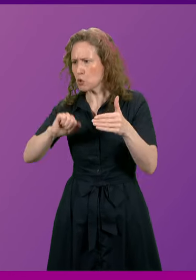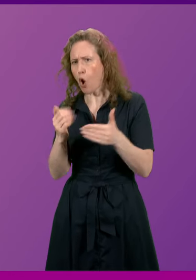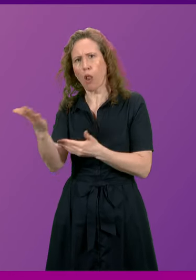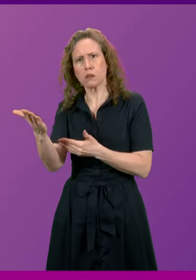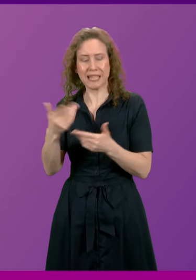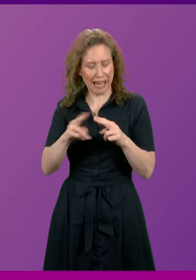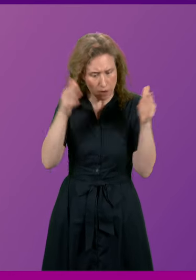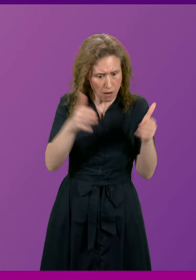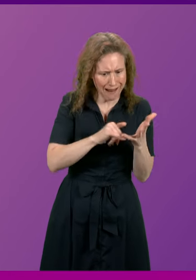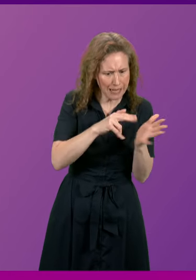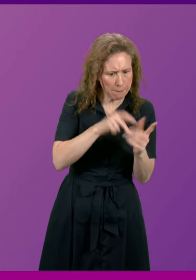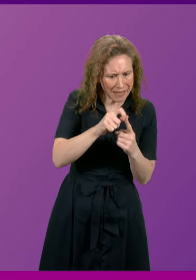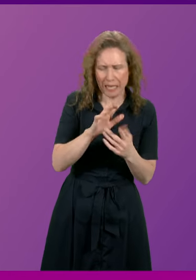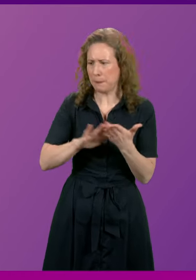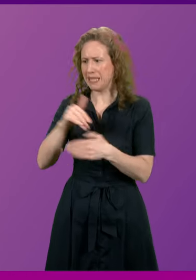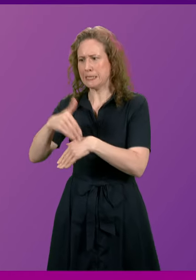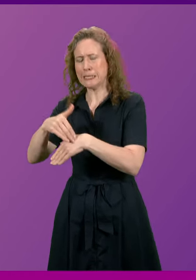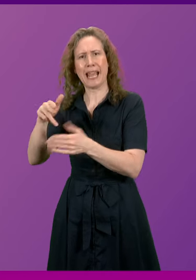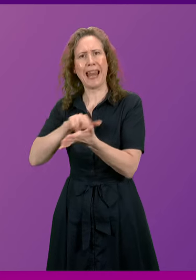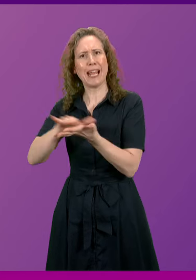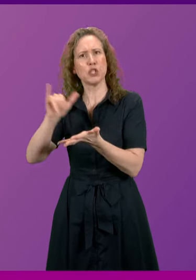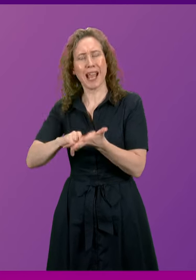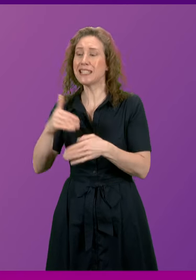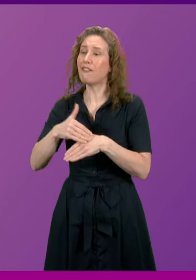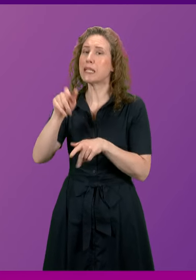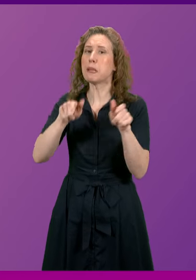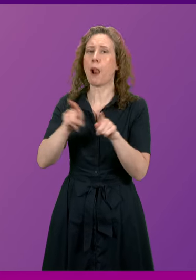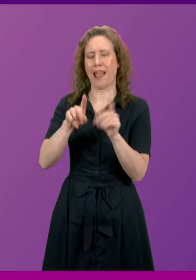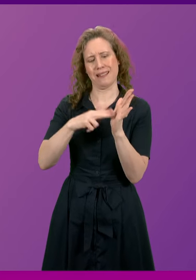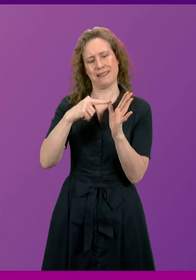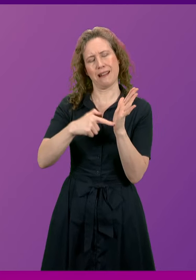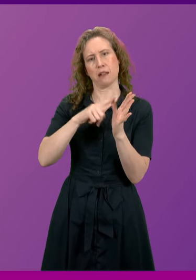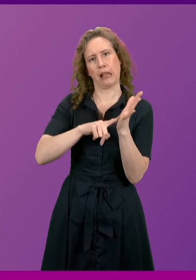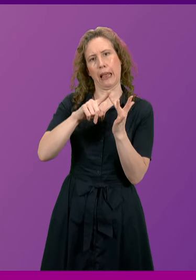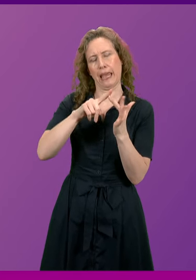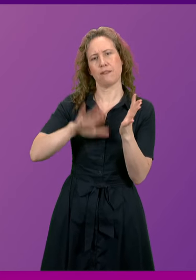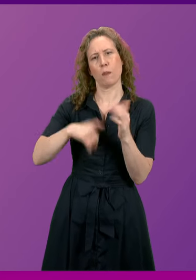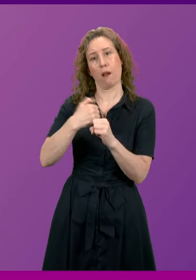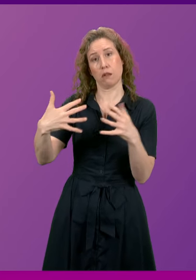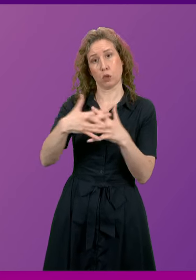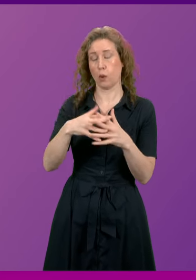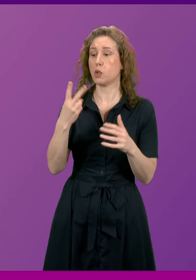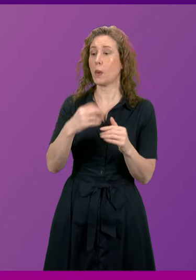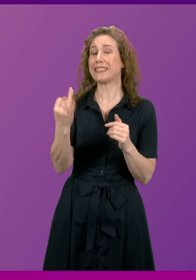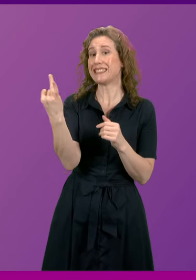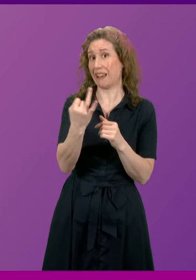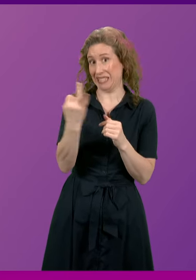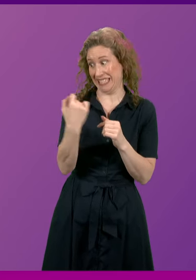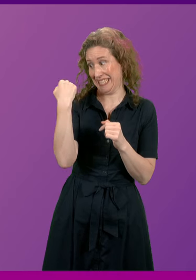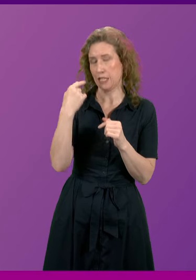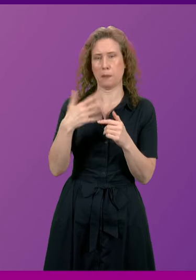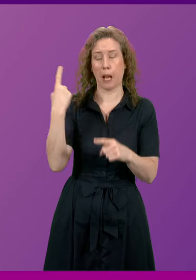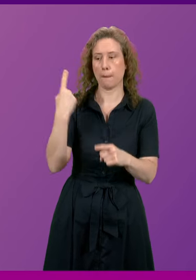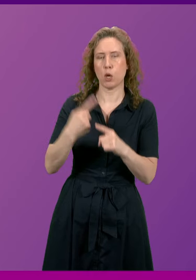NHS, consequences for patients like Natalie from Glasgow. In 2017, Natalie had